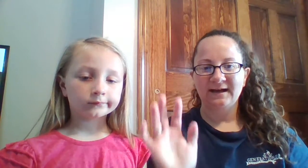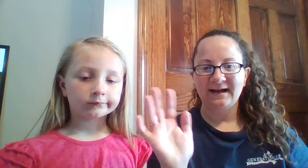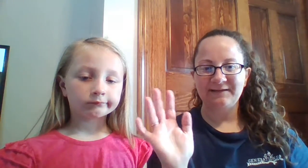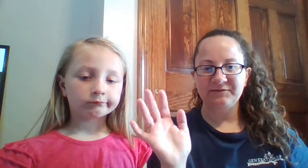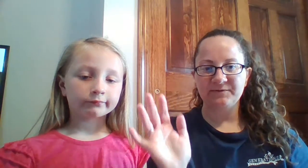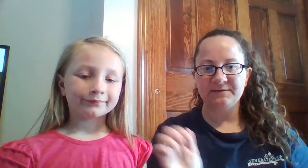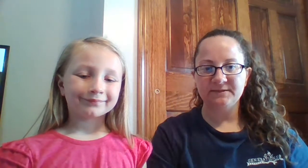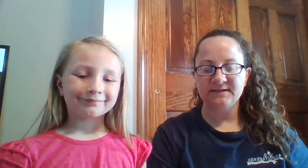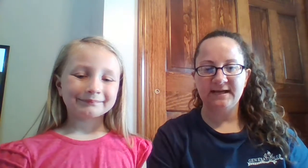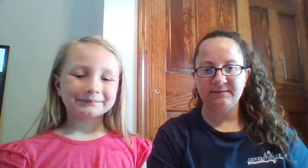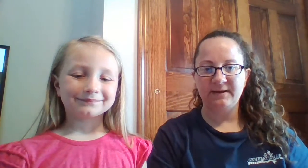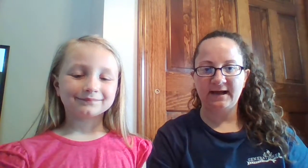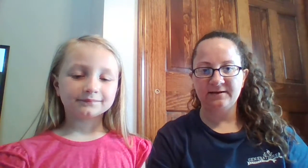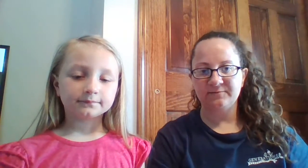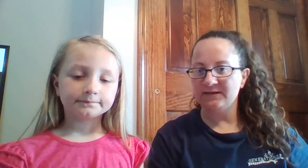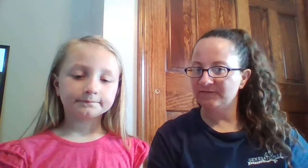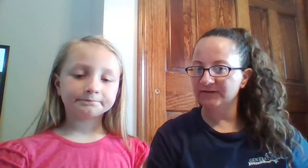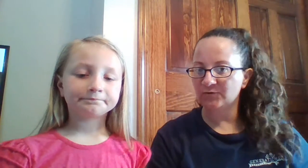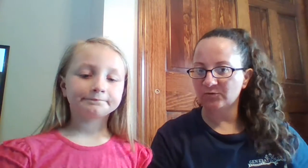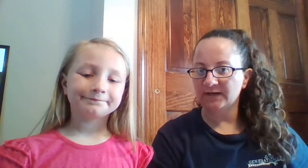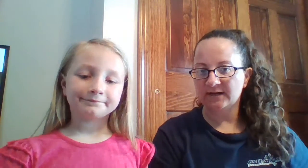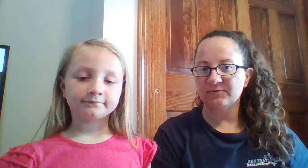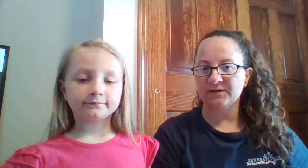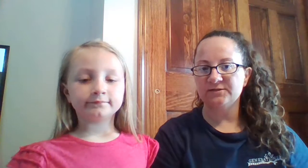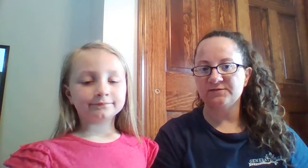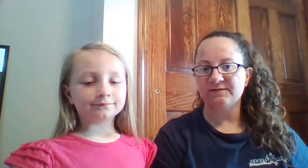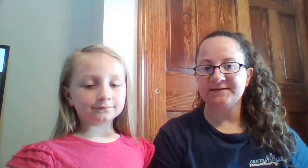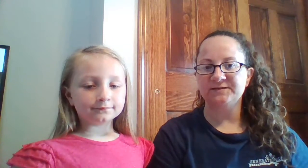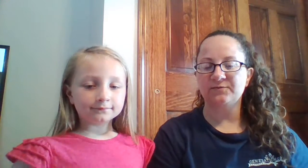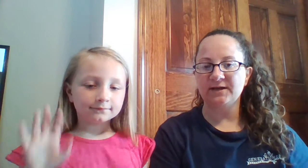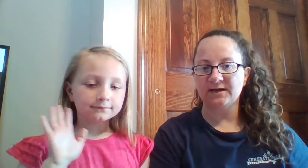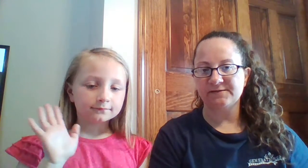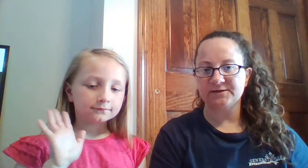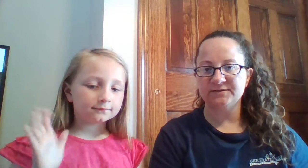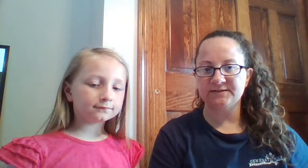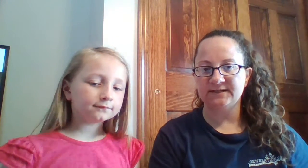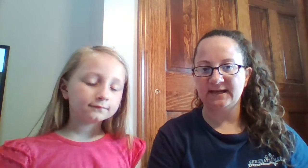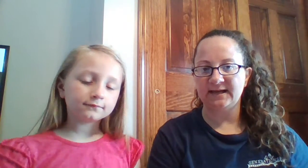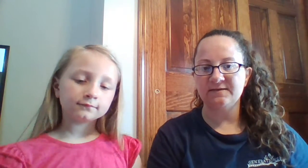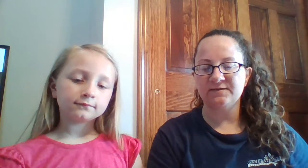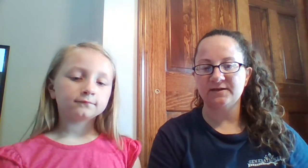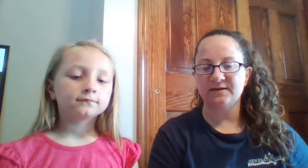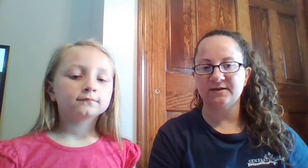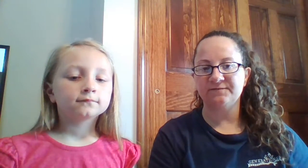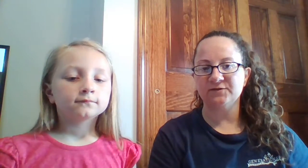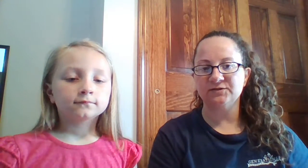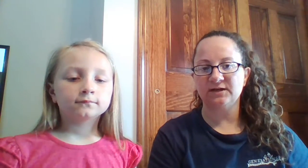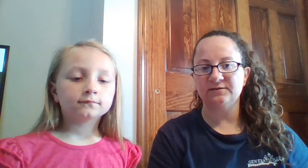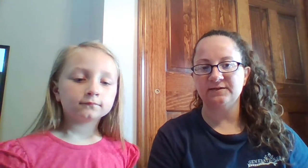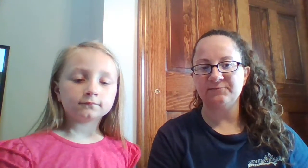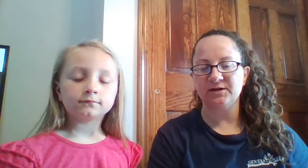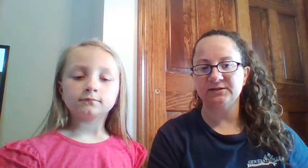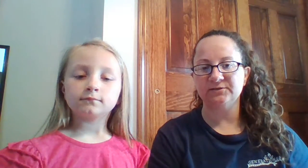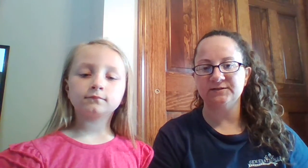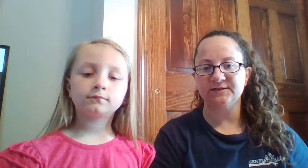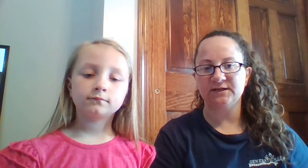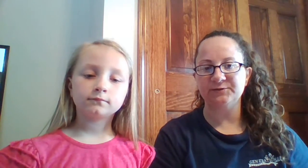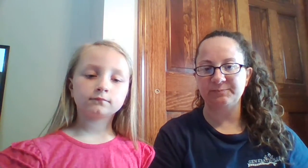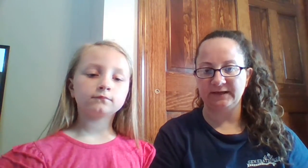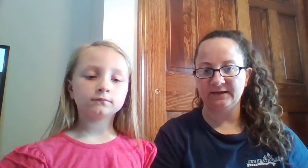Hi everyone, Miss Katie back with Victoria. We're going to do the last three colors today. The first color that we're going to learn is the color pink.